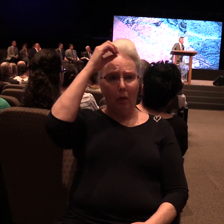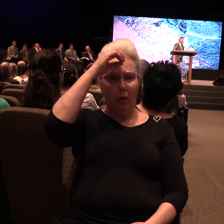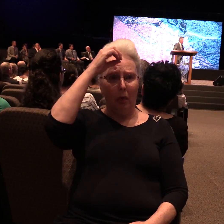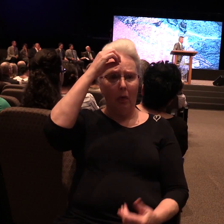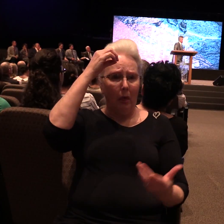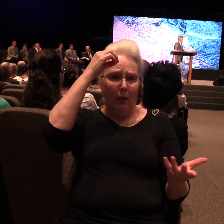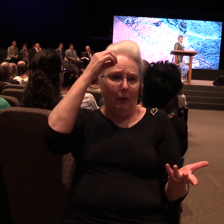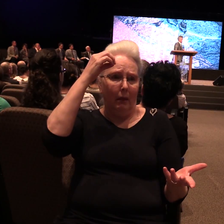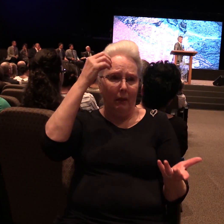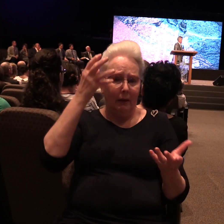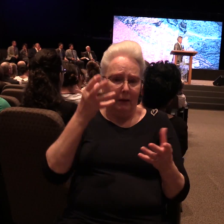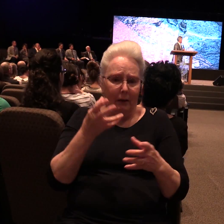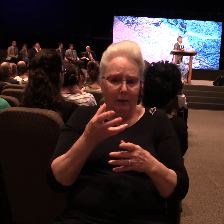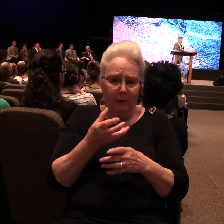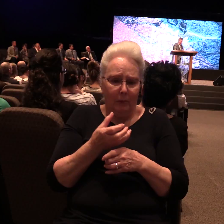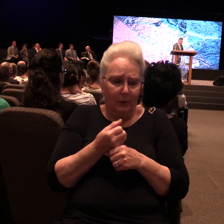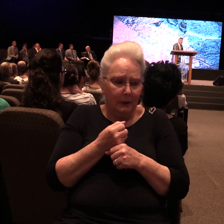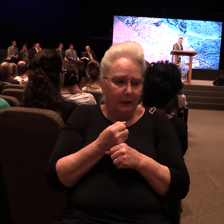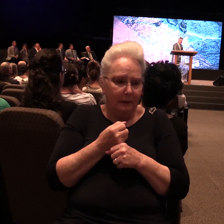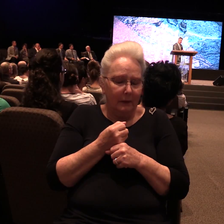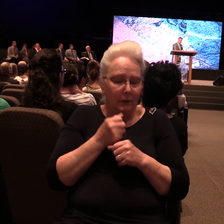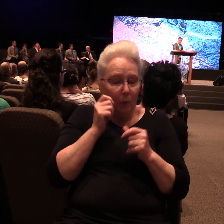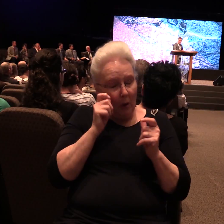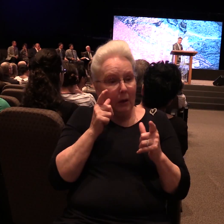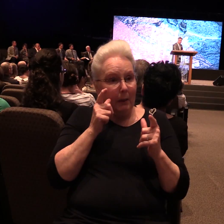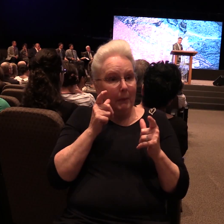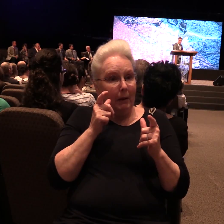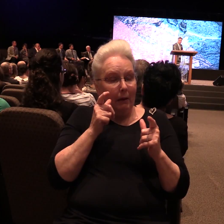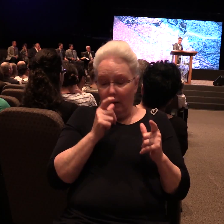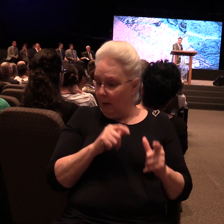And when he woke up, he was starstruck.